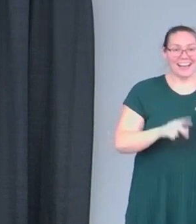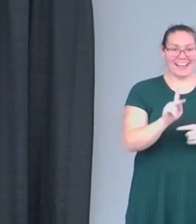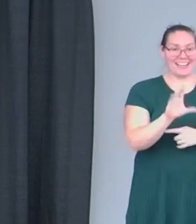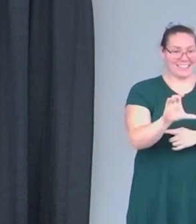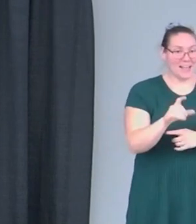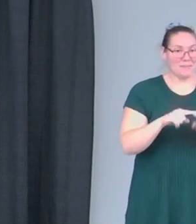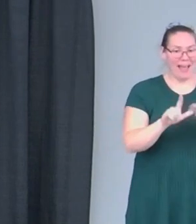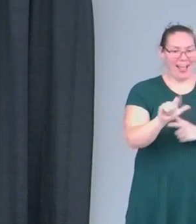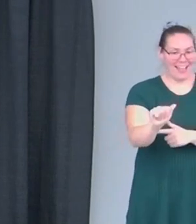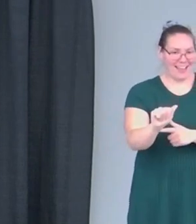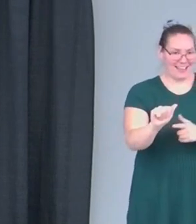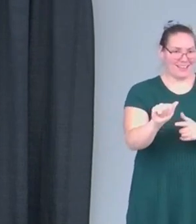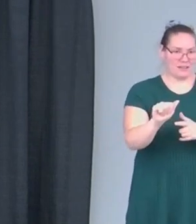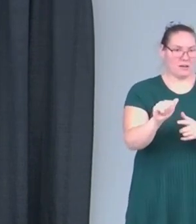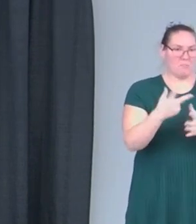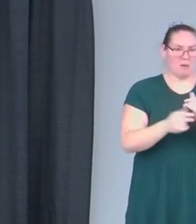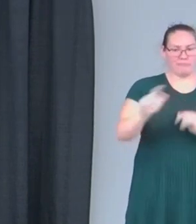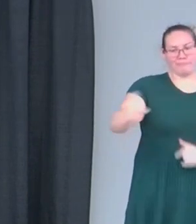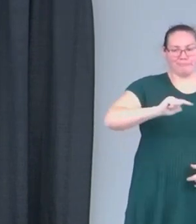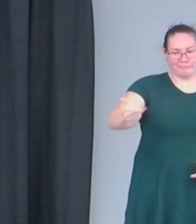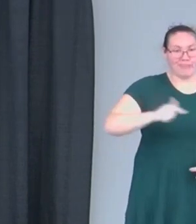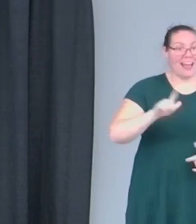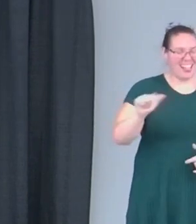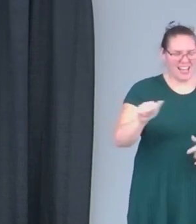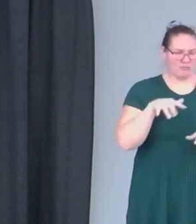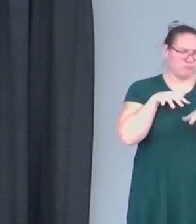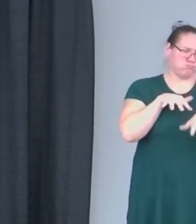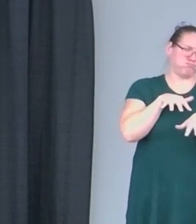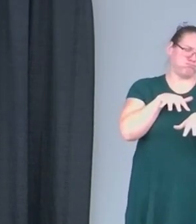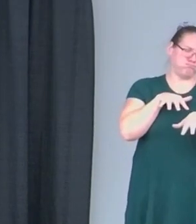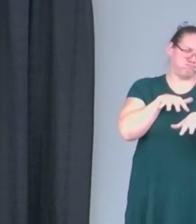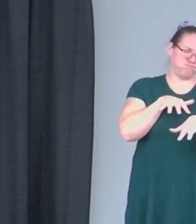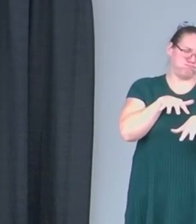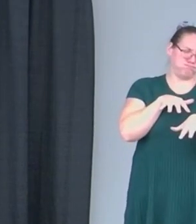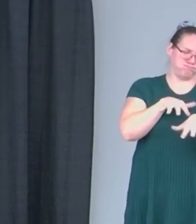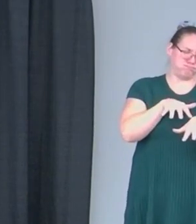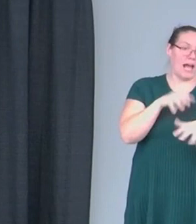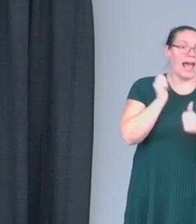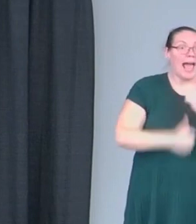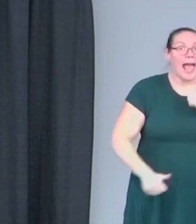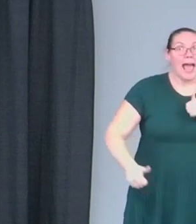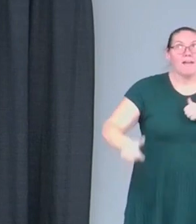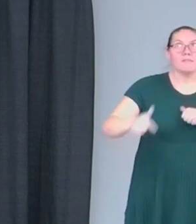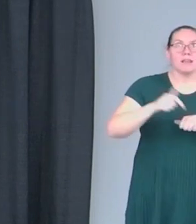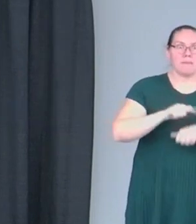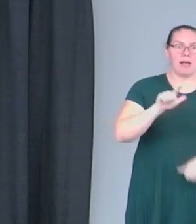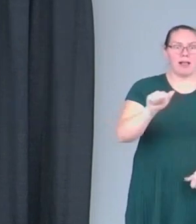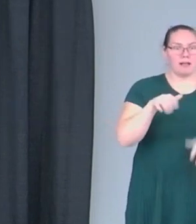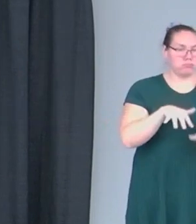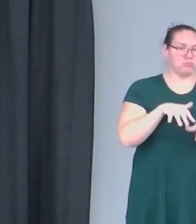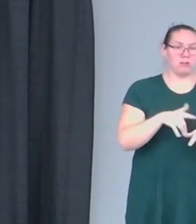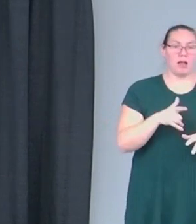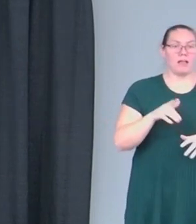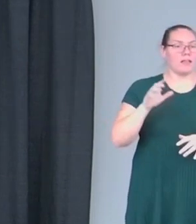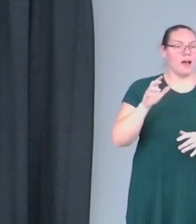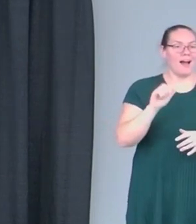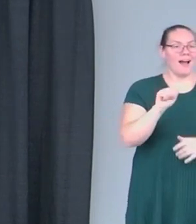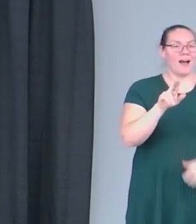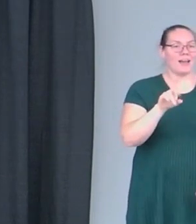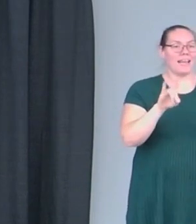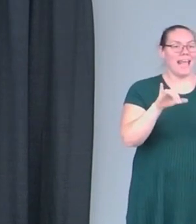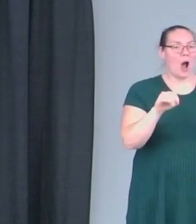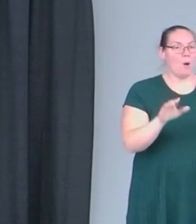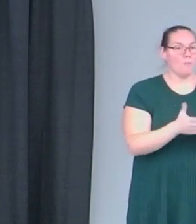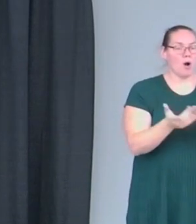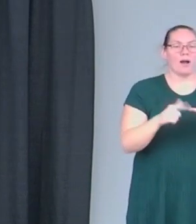also stay in LA now. And LA has a lot of traffic. And for me, every time I'm in LA traffic, I turn on an audio book. I